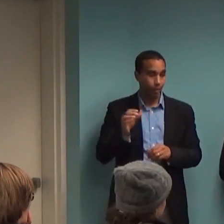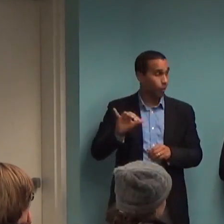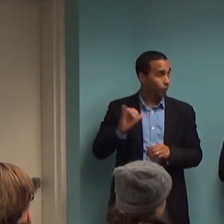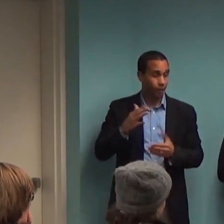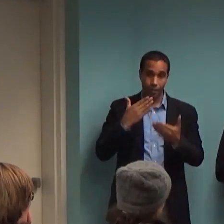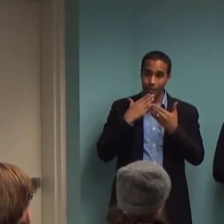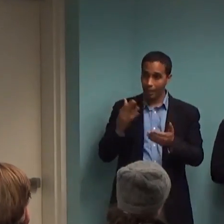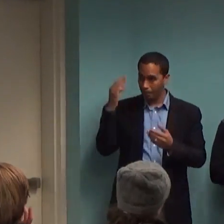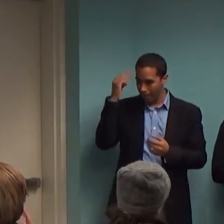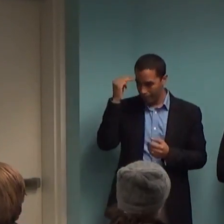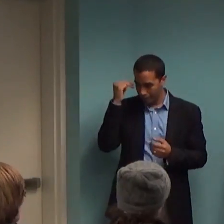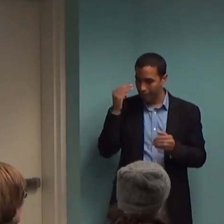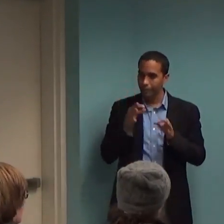Manny for translating it.